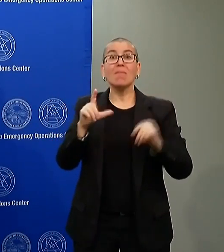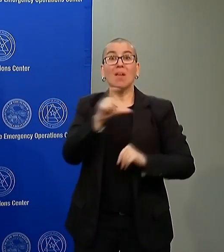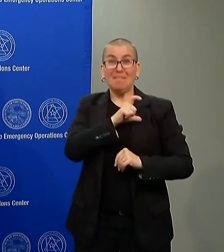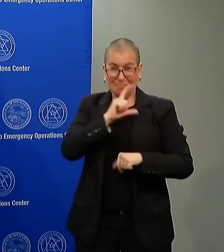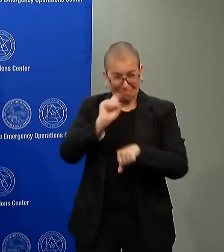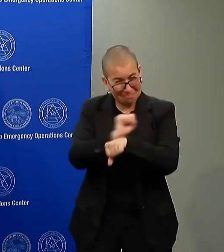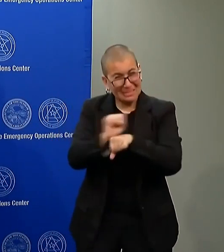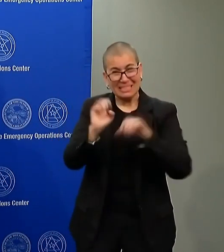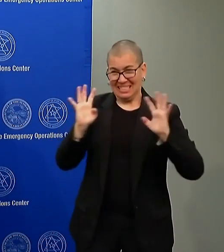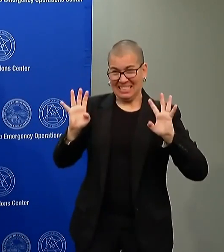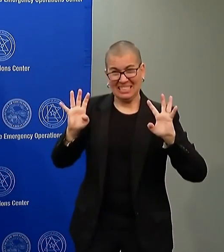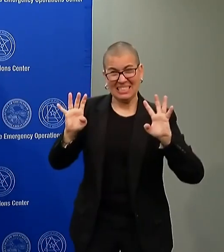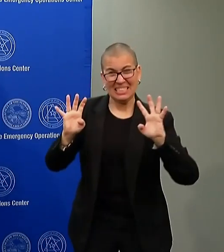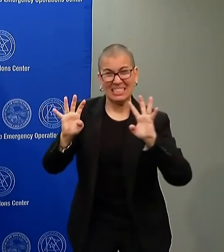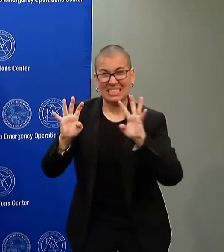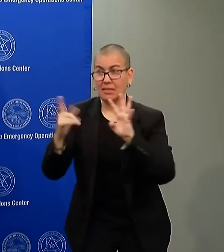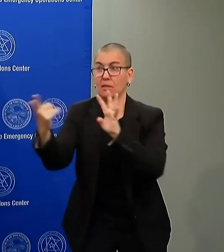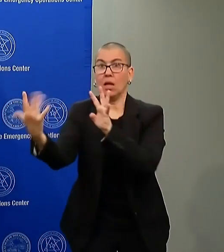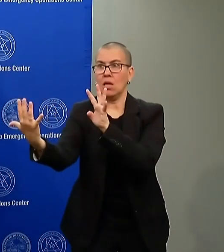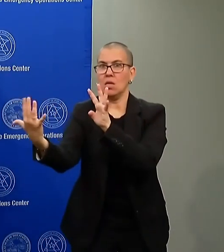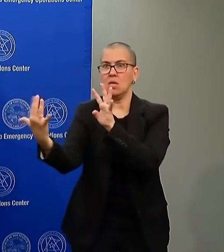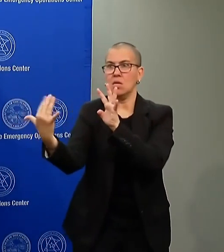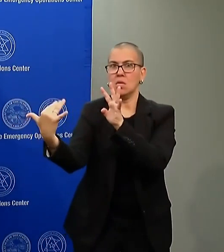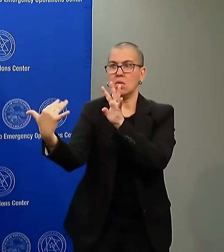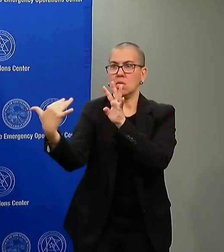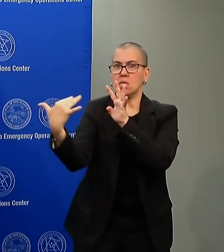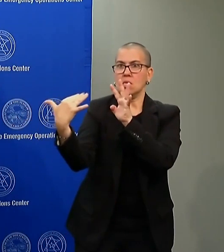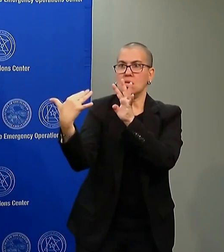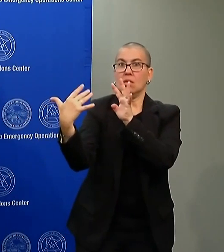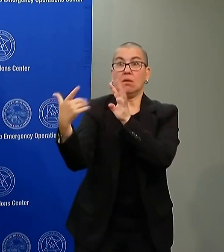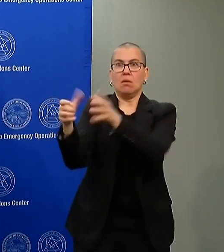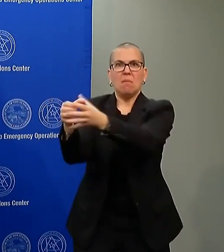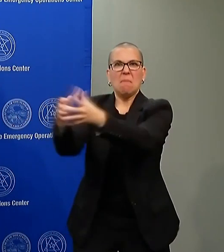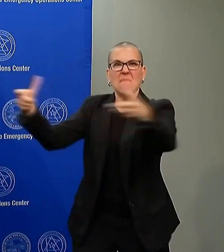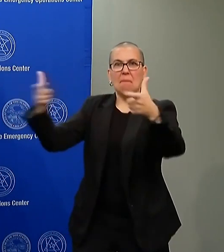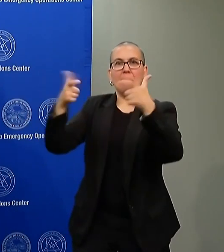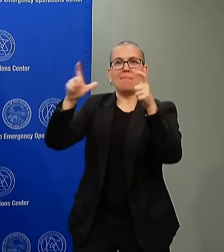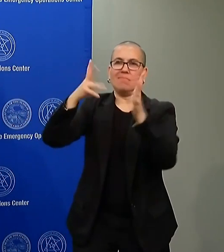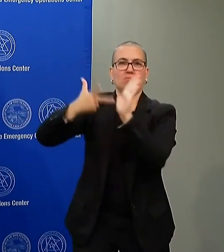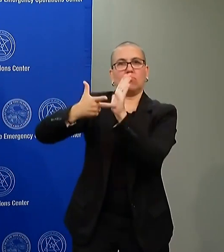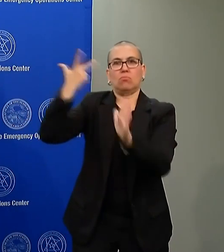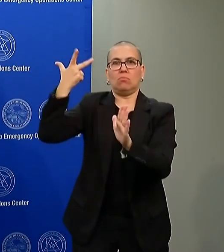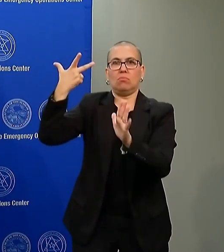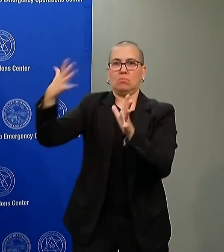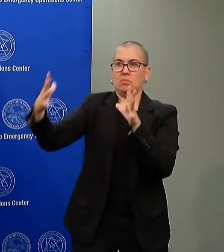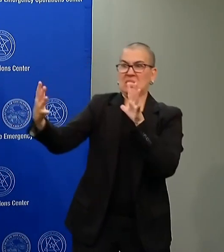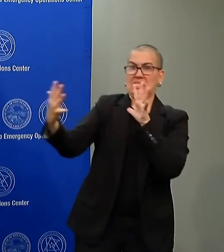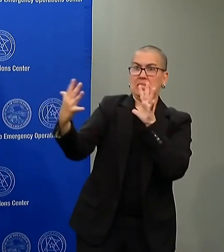confronted with tens of thousands of rioters.